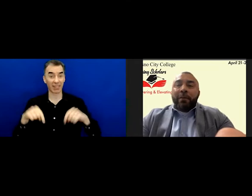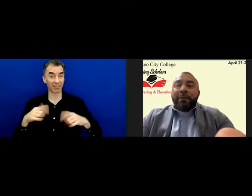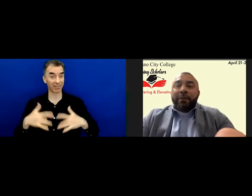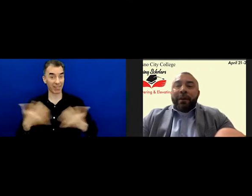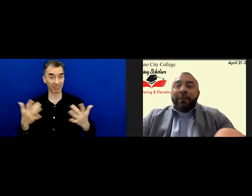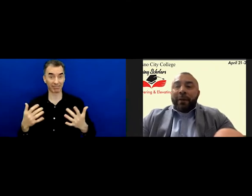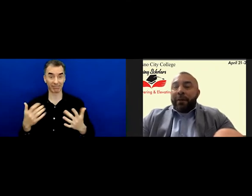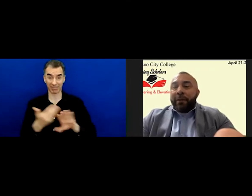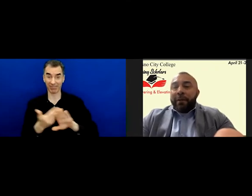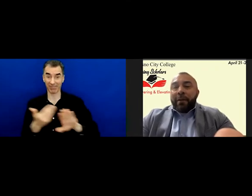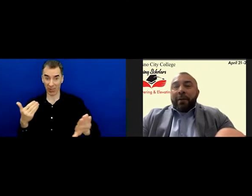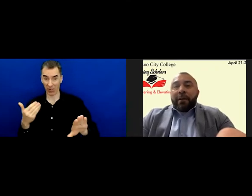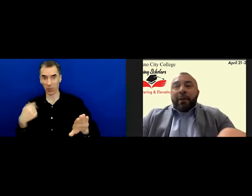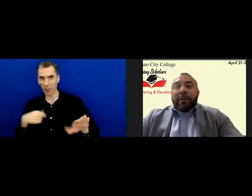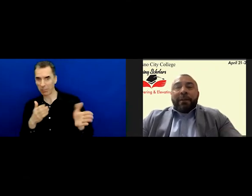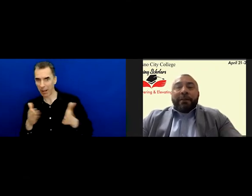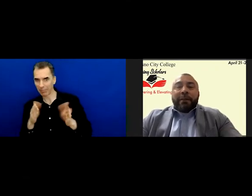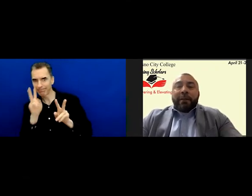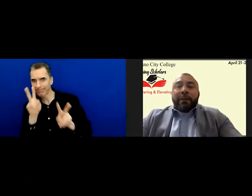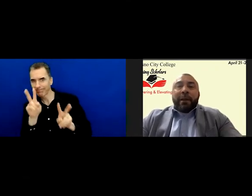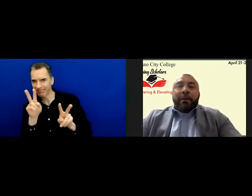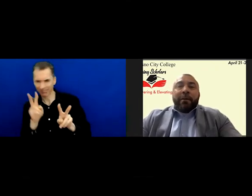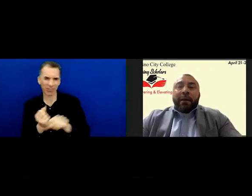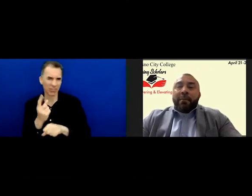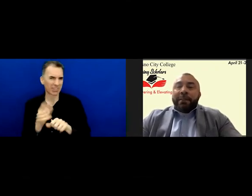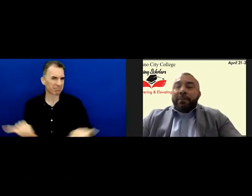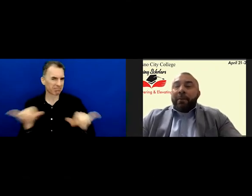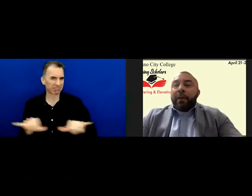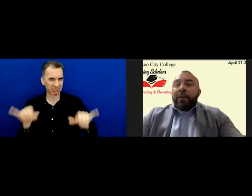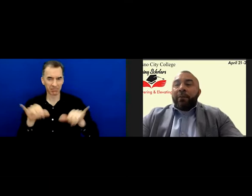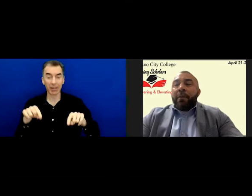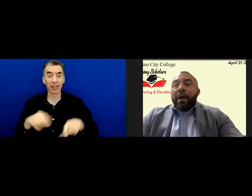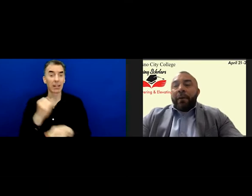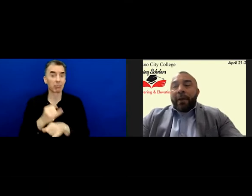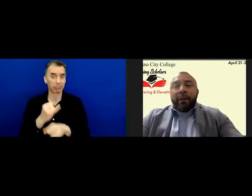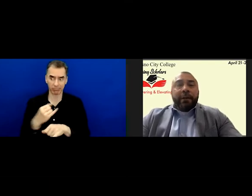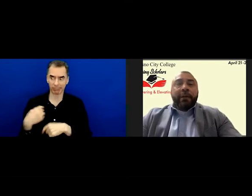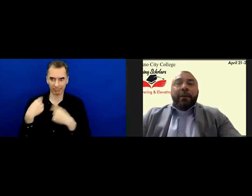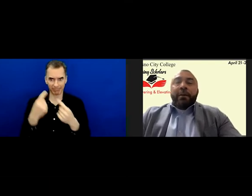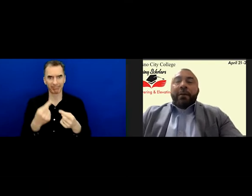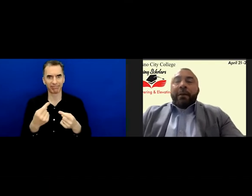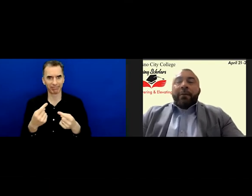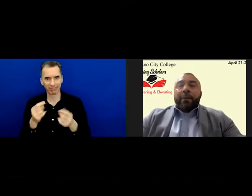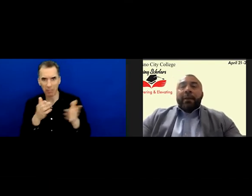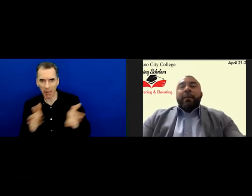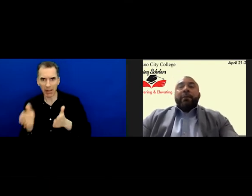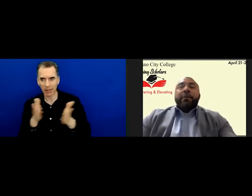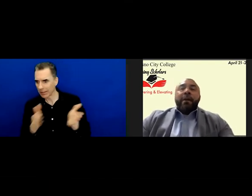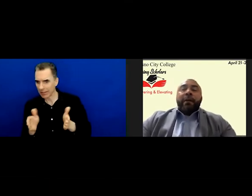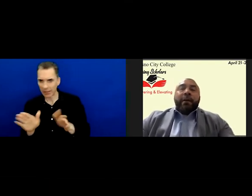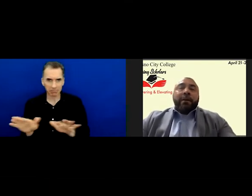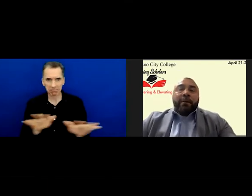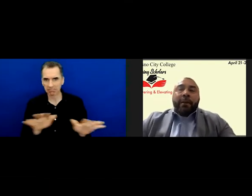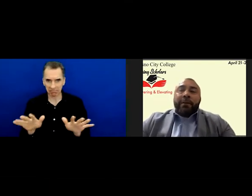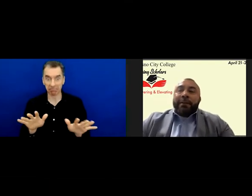look forward to every year. This is something that our campus has been working on for a while now, and we're